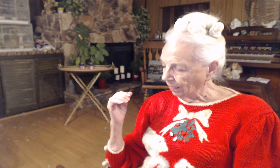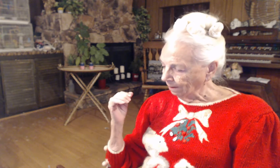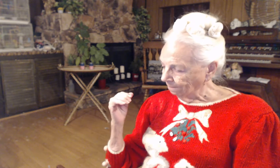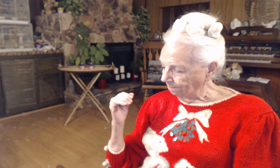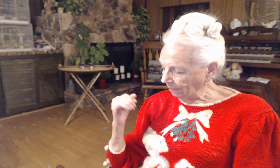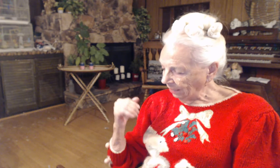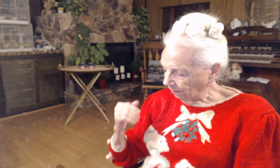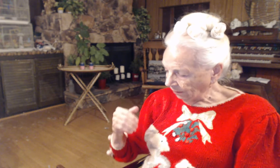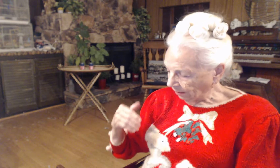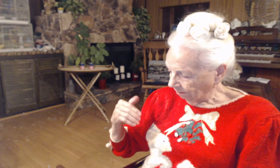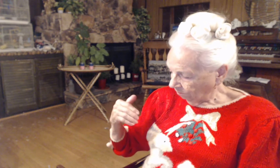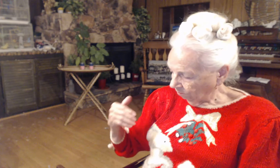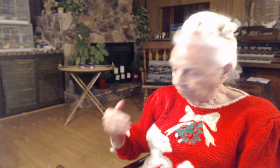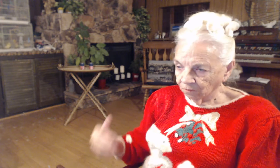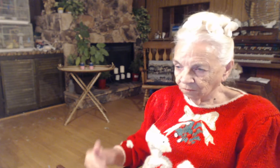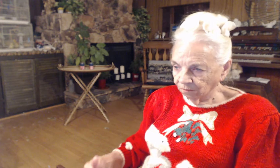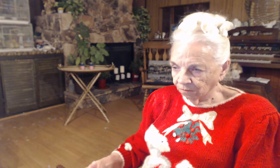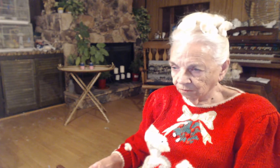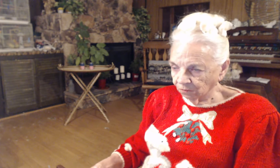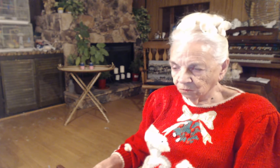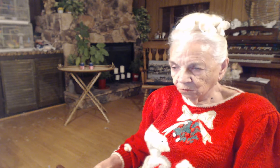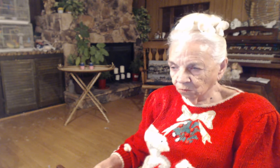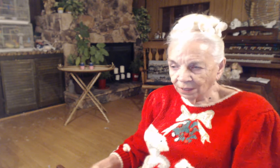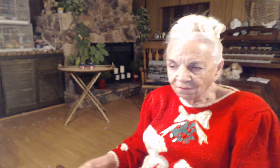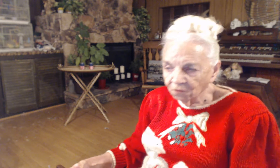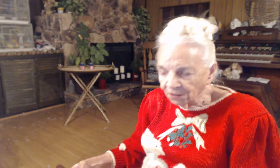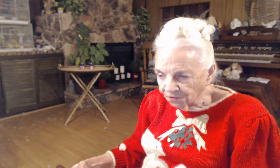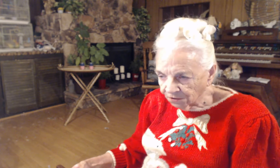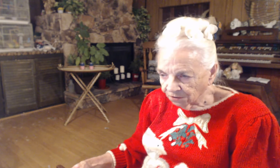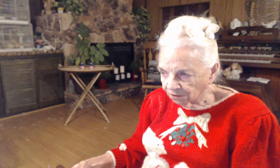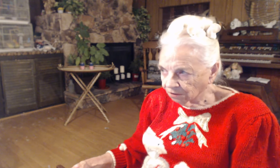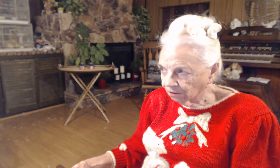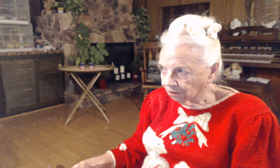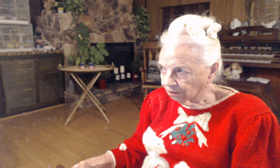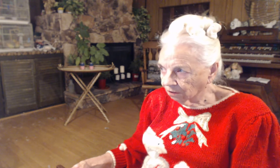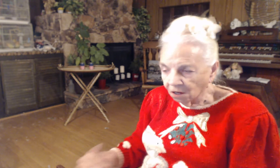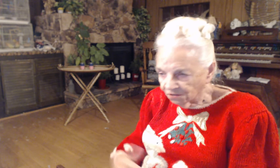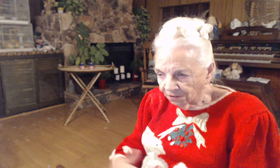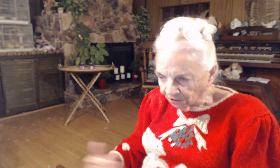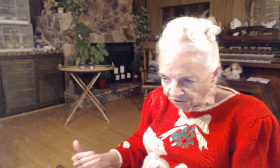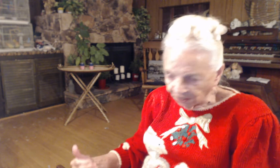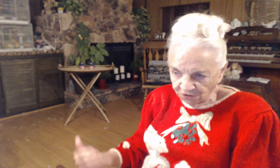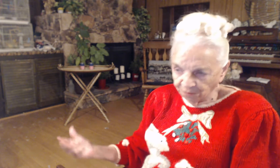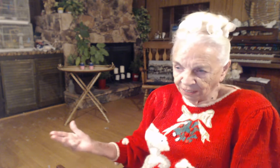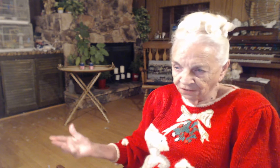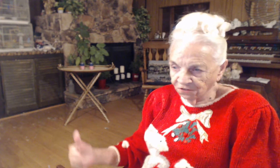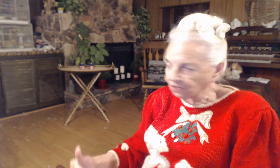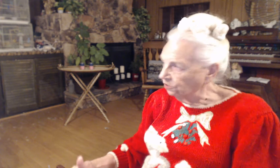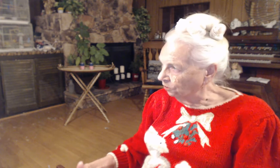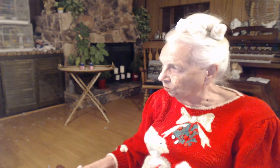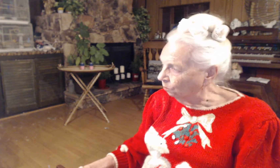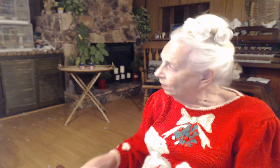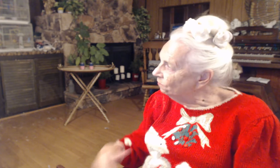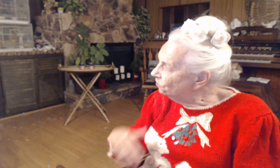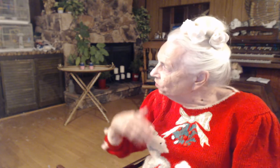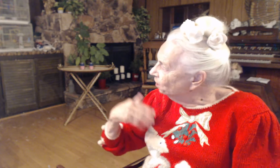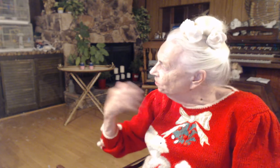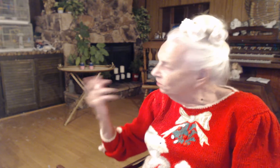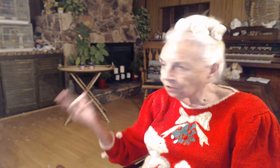Meaning that. Whatever is. Causing their chest to be congested. Or whatever is causing the cough.